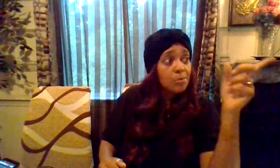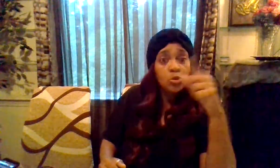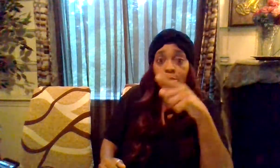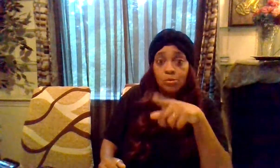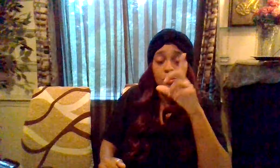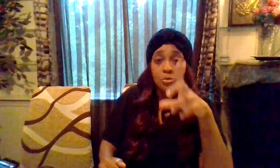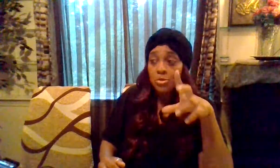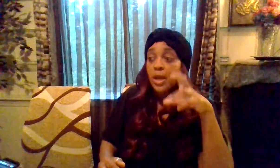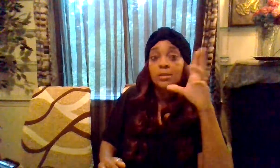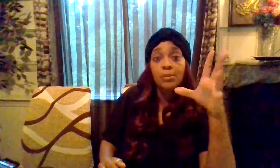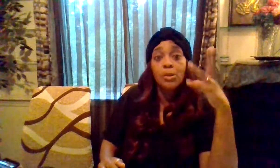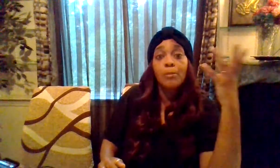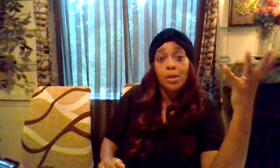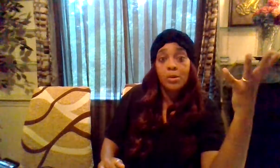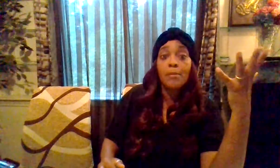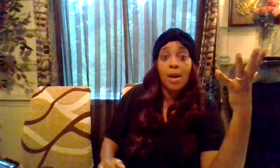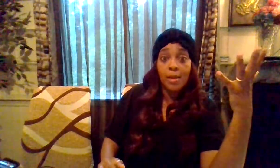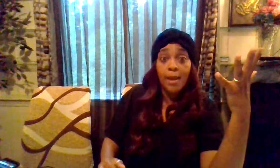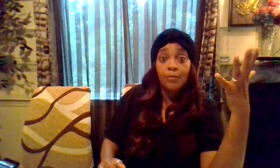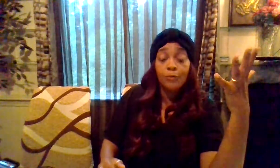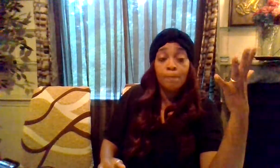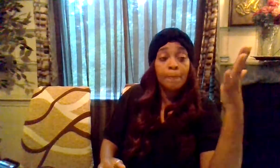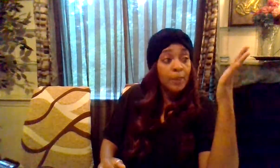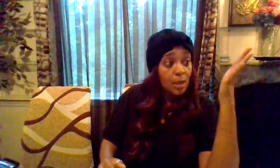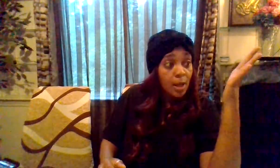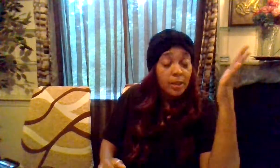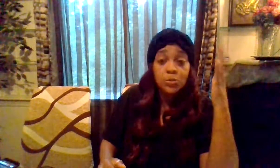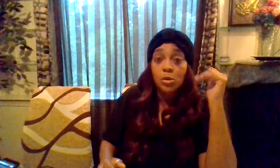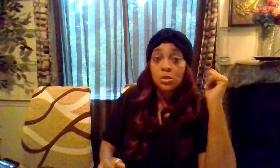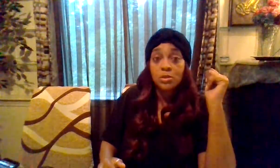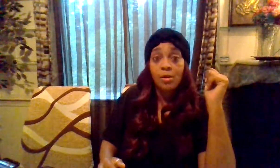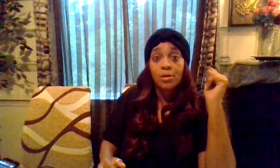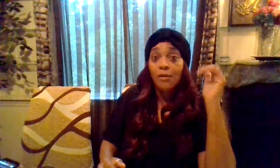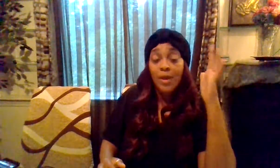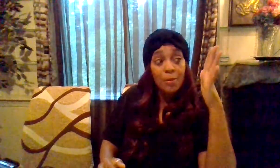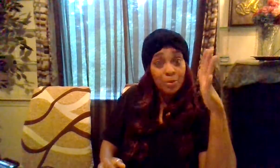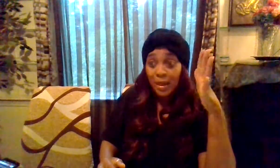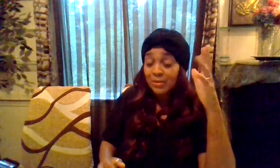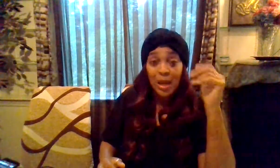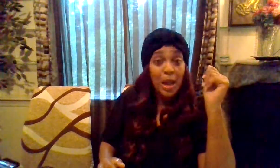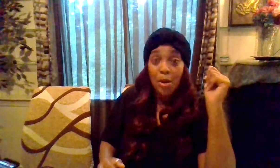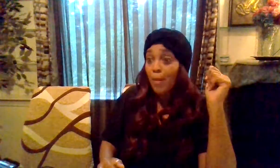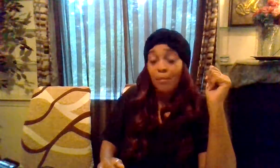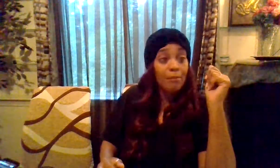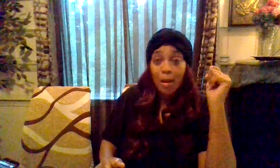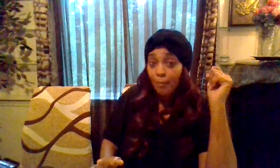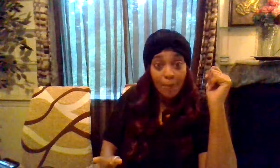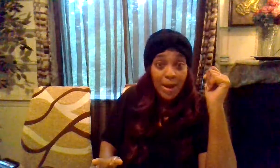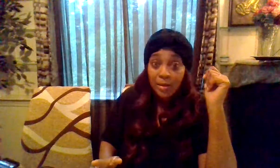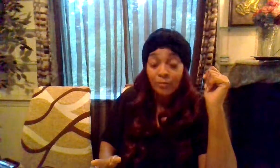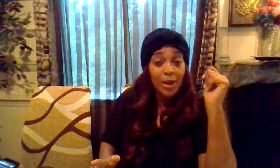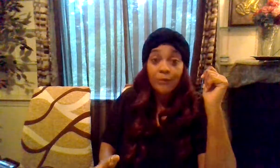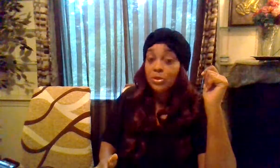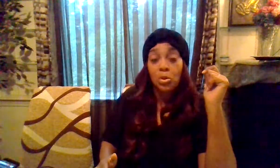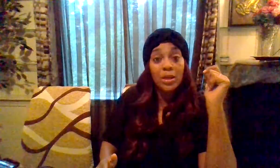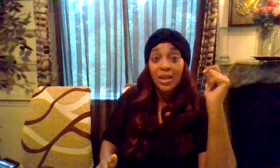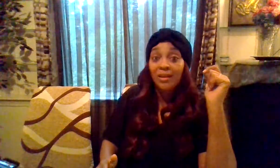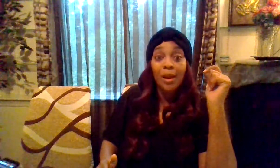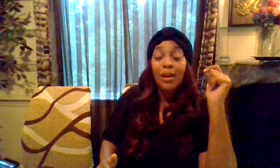i'm going to create something better in my life yeah that's where it started off at but that's not how my my path of life is going to end it